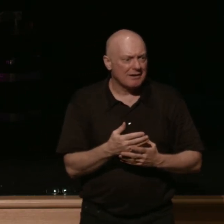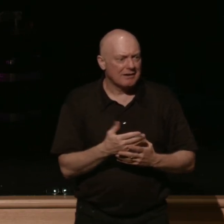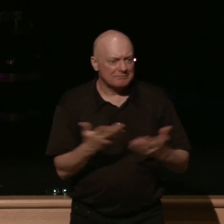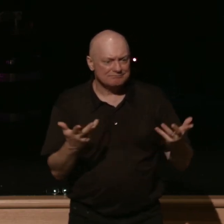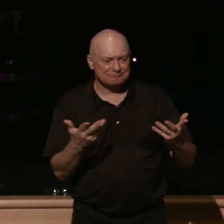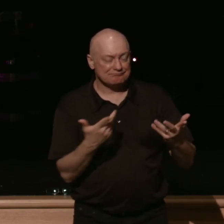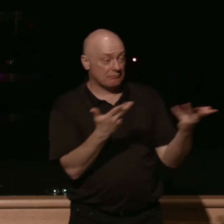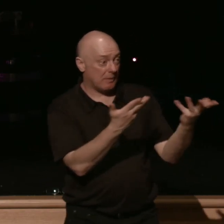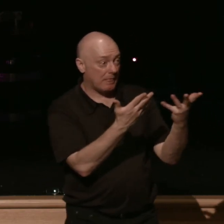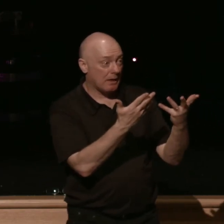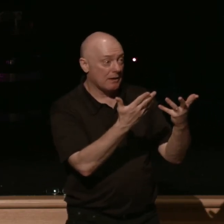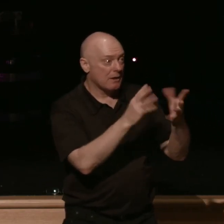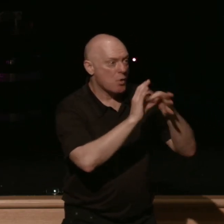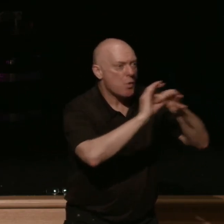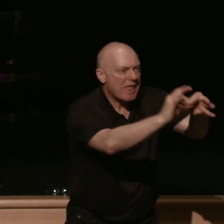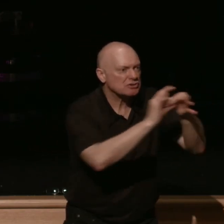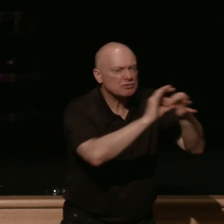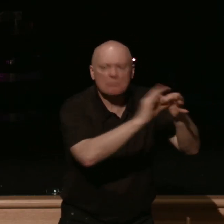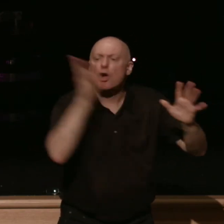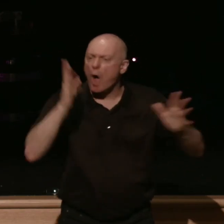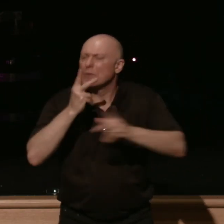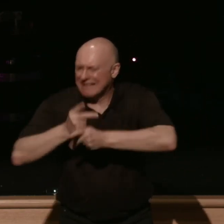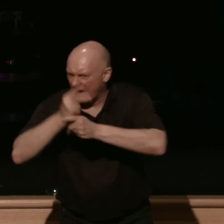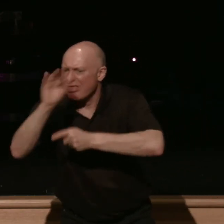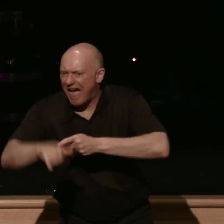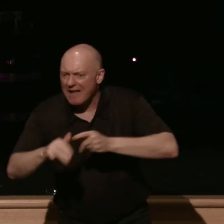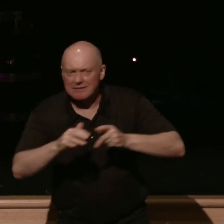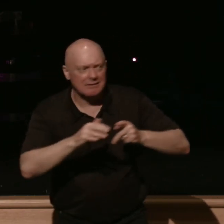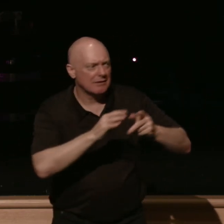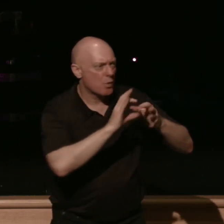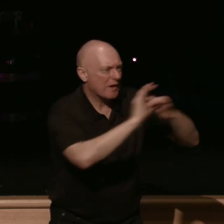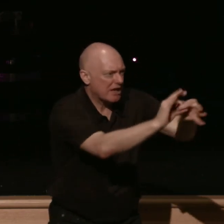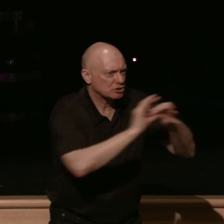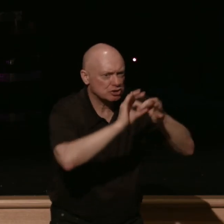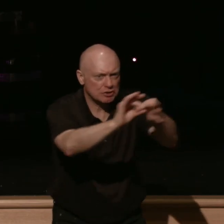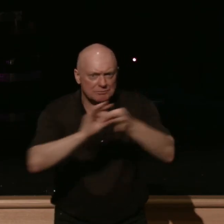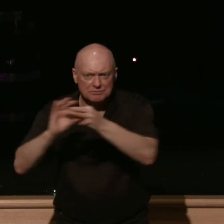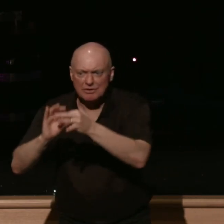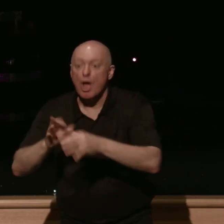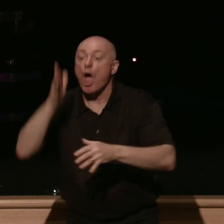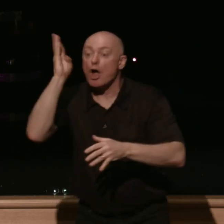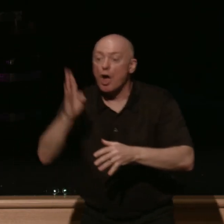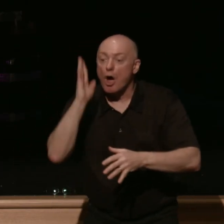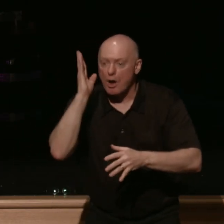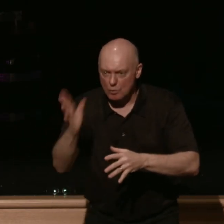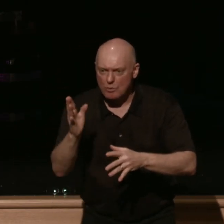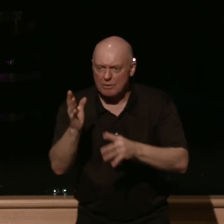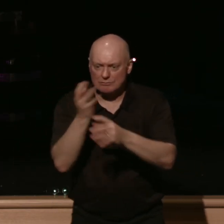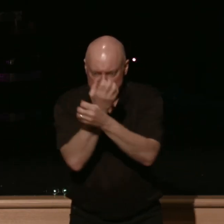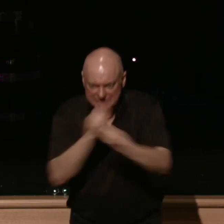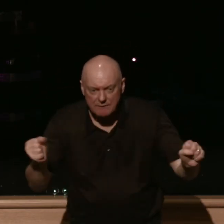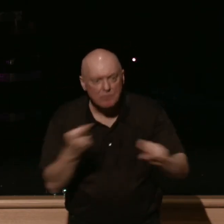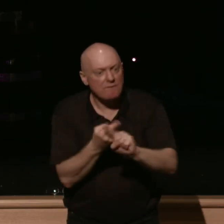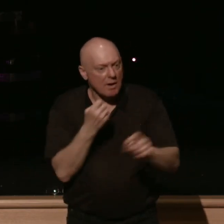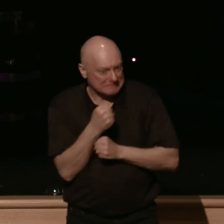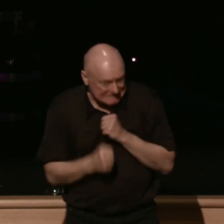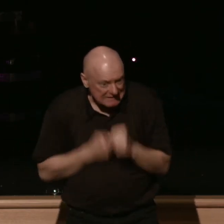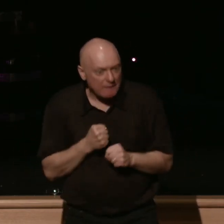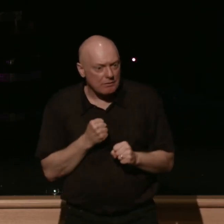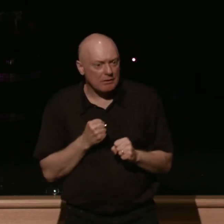is going to get taken care of God will redeem your suffering this light momentary